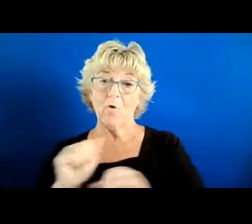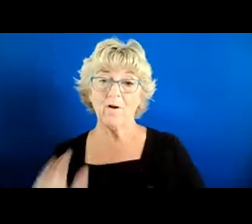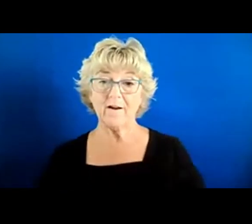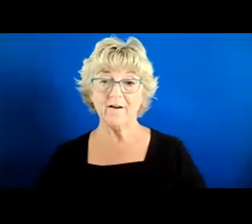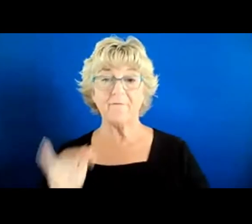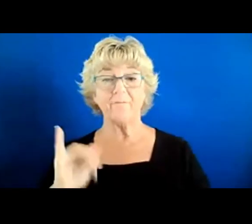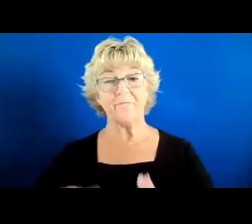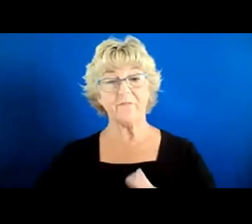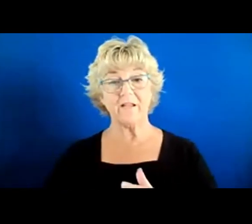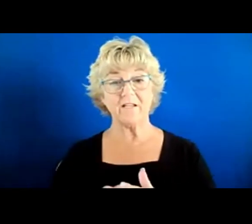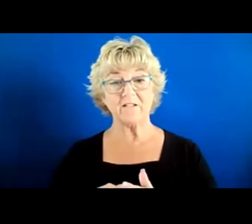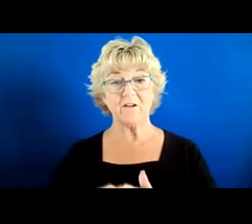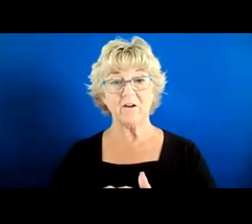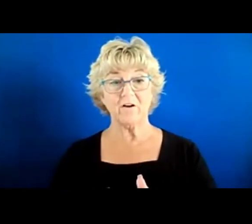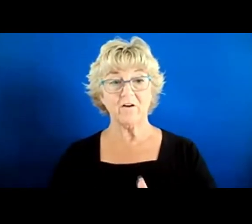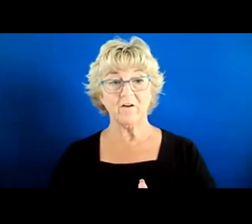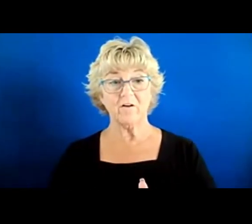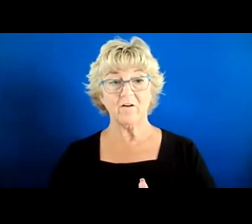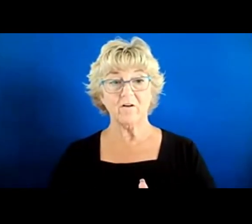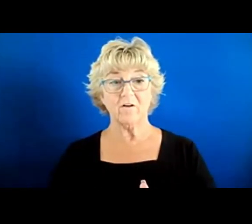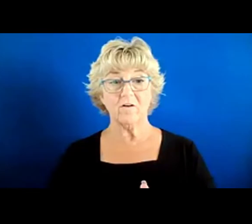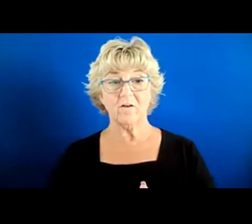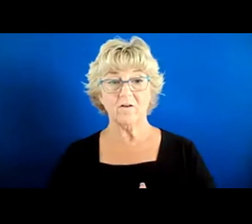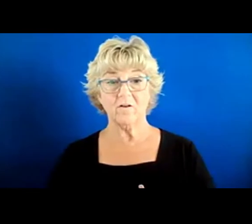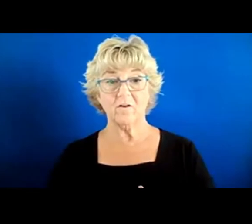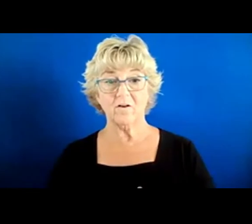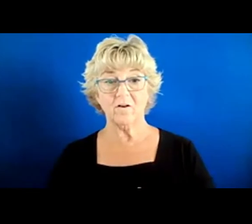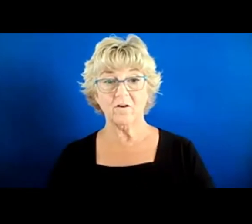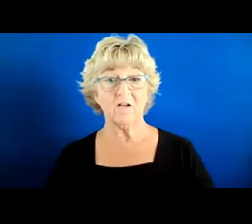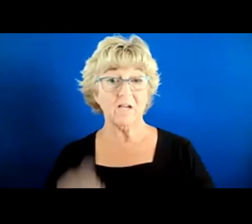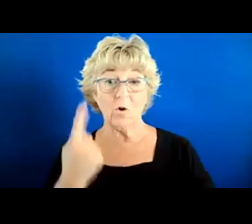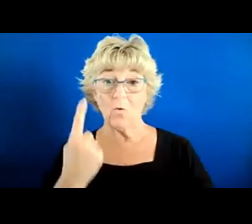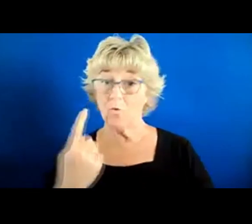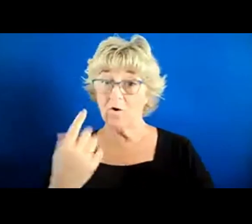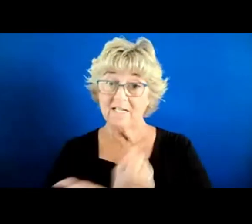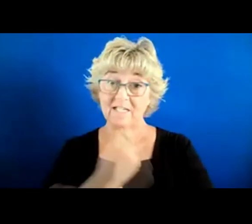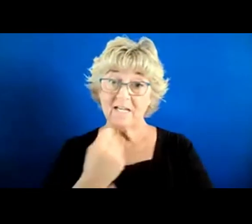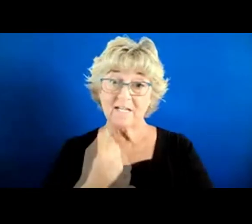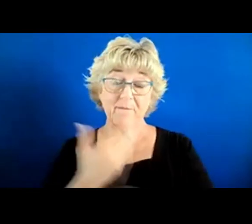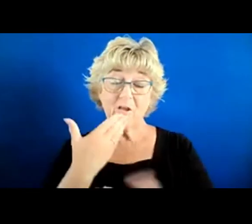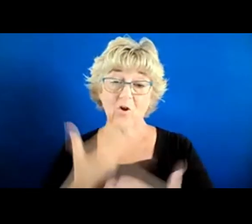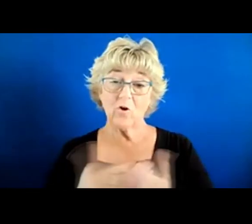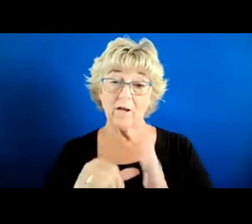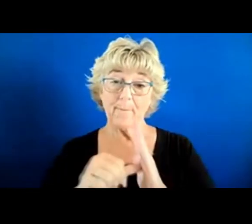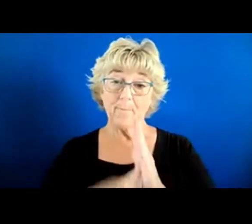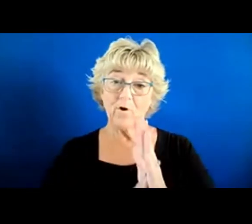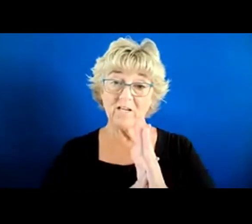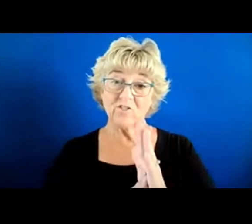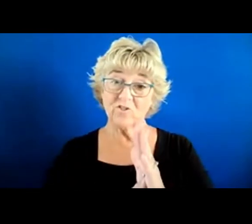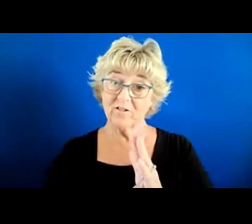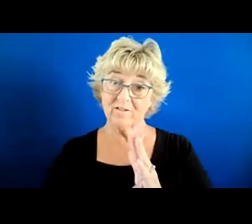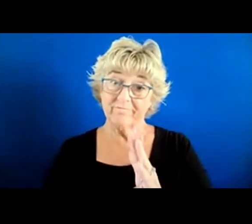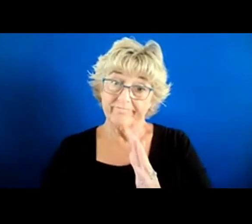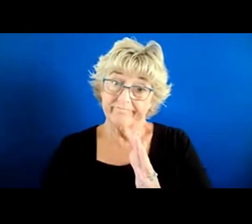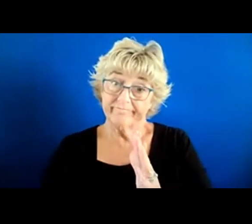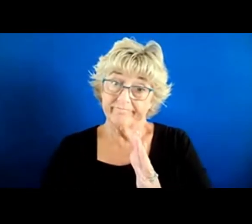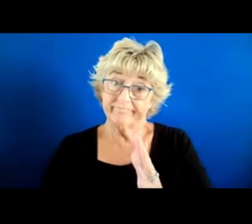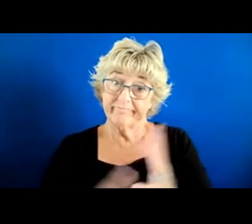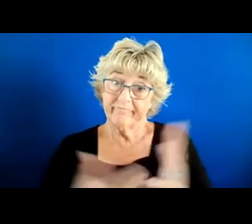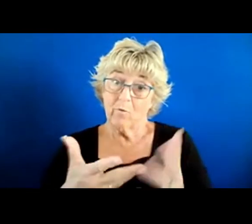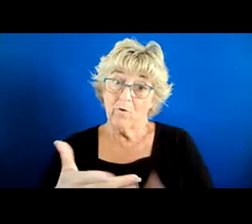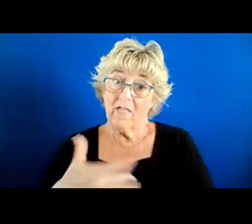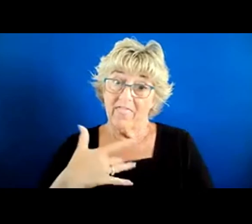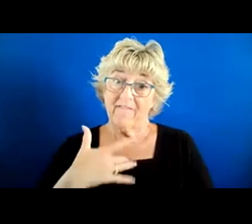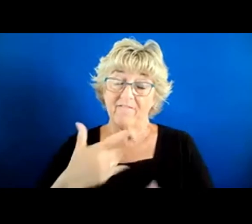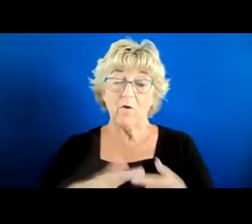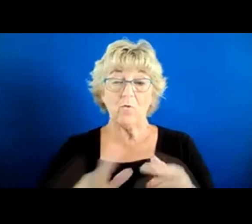starts with you only get, you know, full of cliches, you only get one chance to make a good first impression. That's what is, what do they feel when